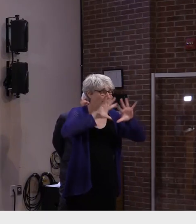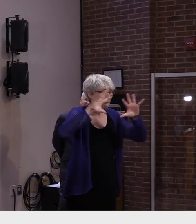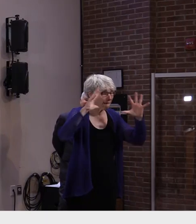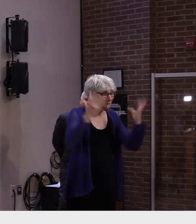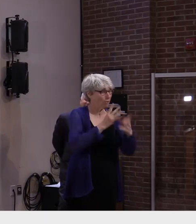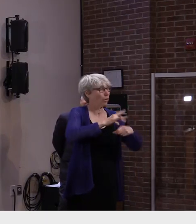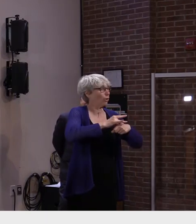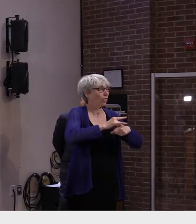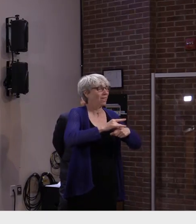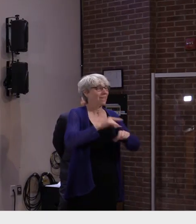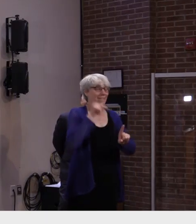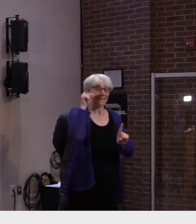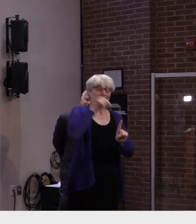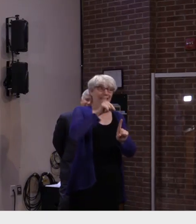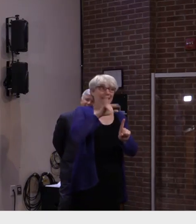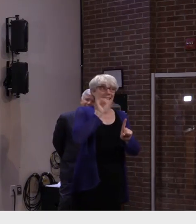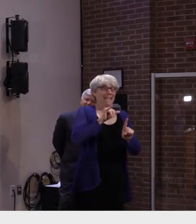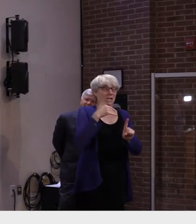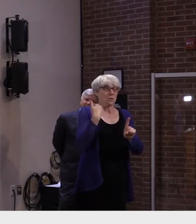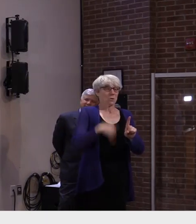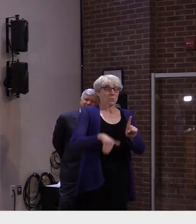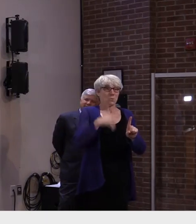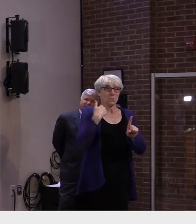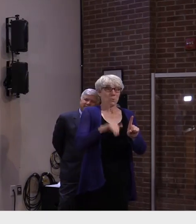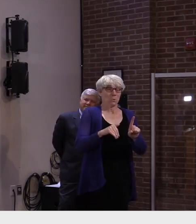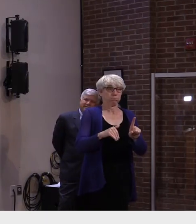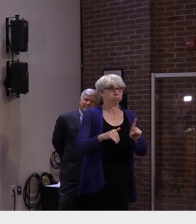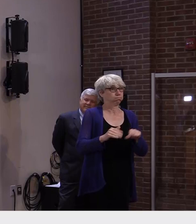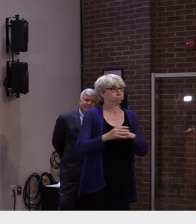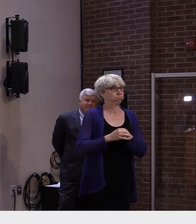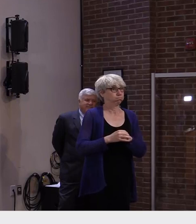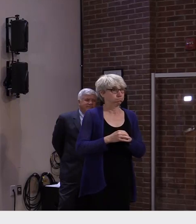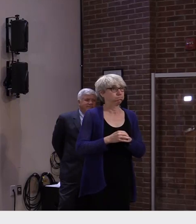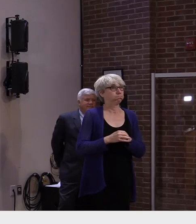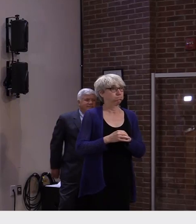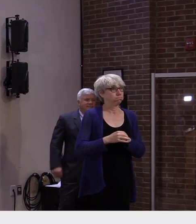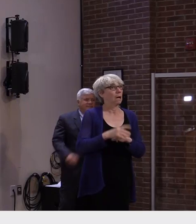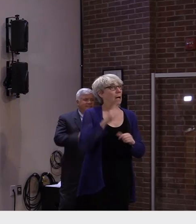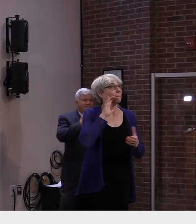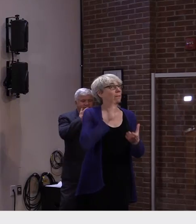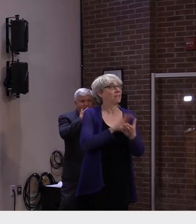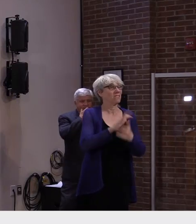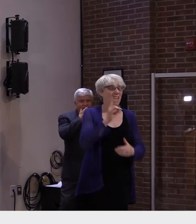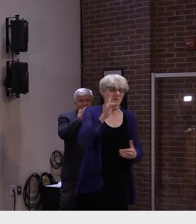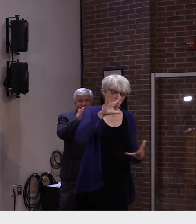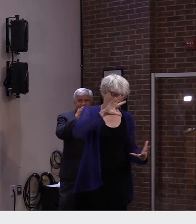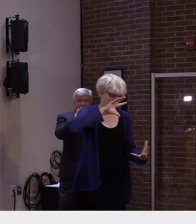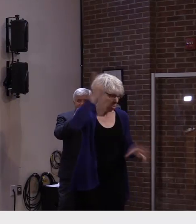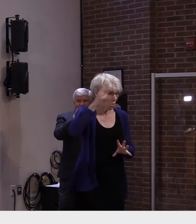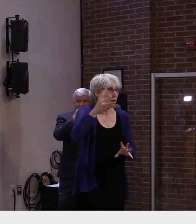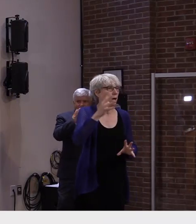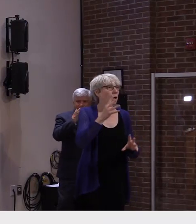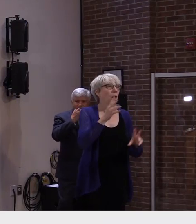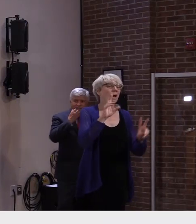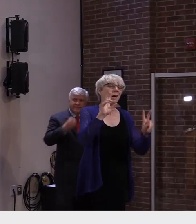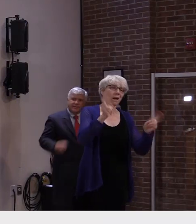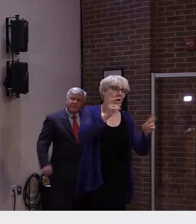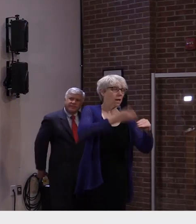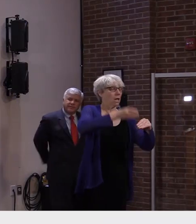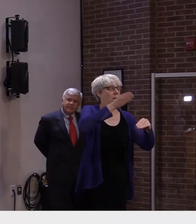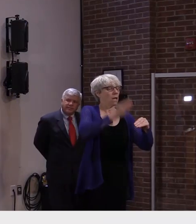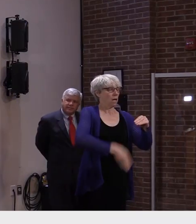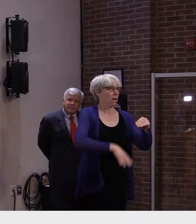the kind of what we've been through pandemic, I do see coming to an end. But to piggyback on the governor's answer,